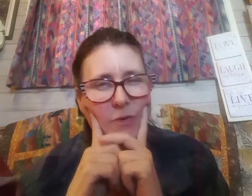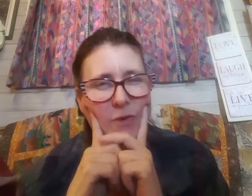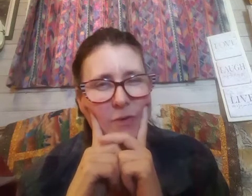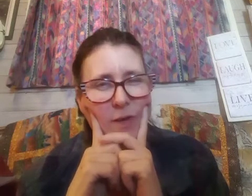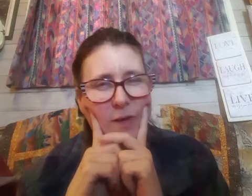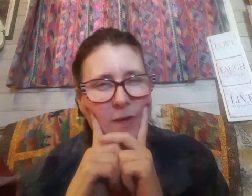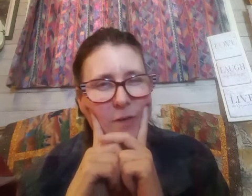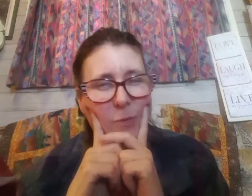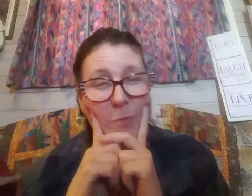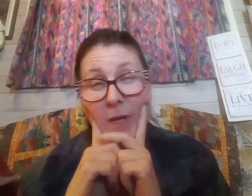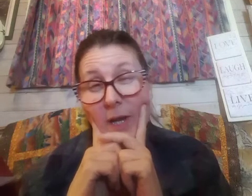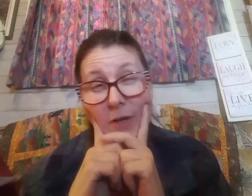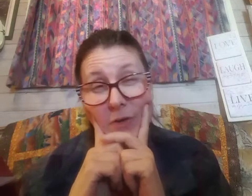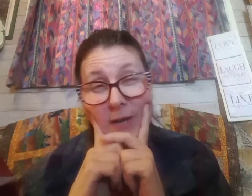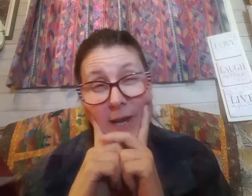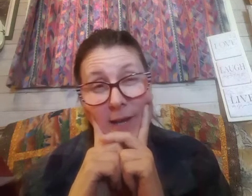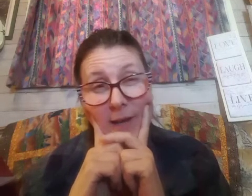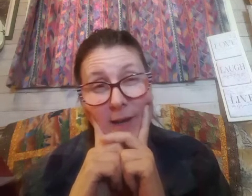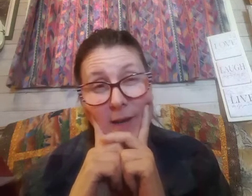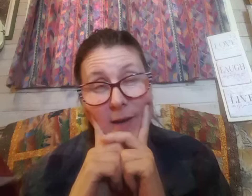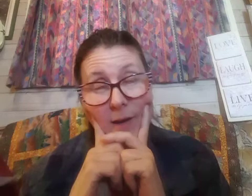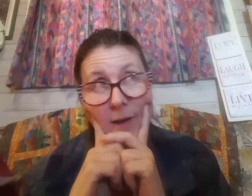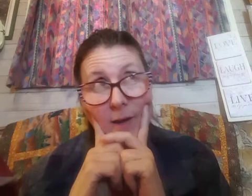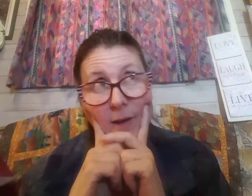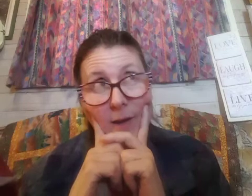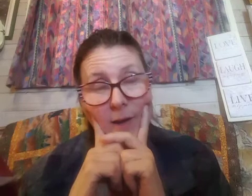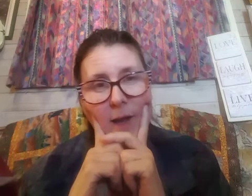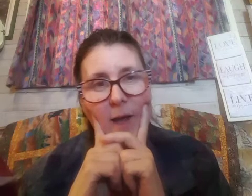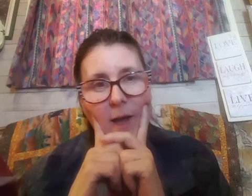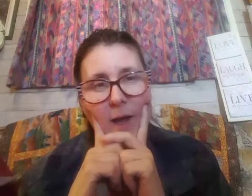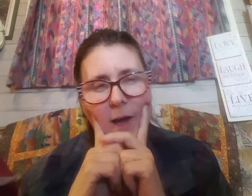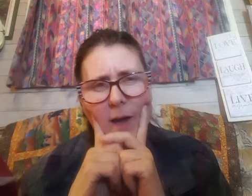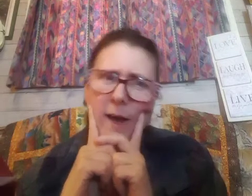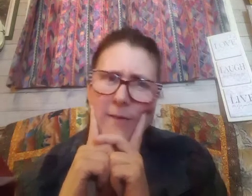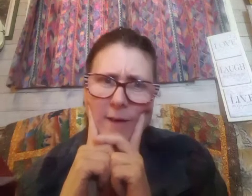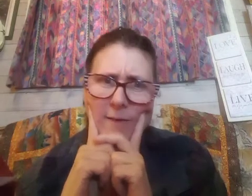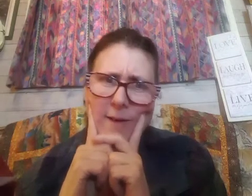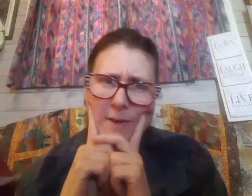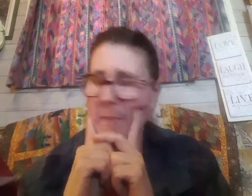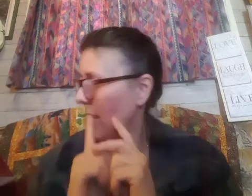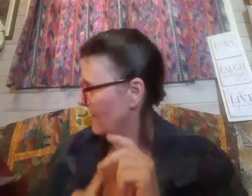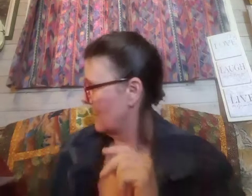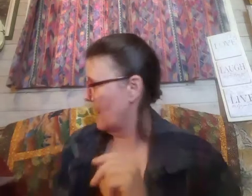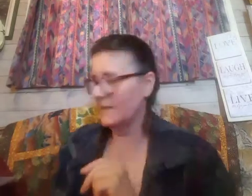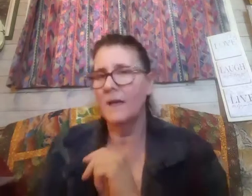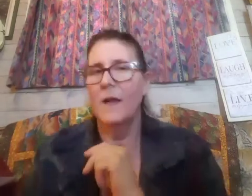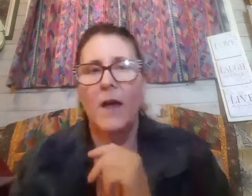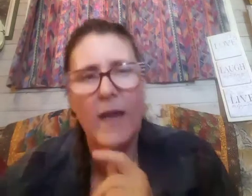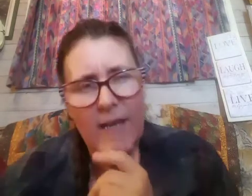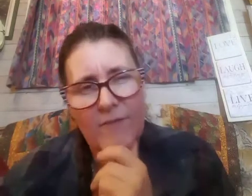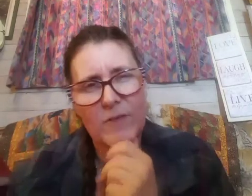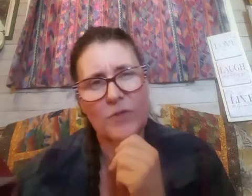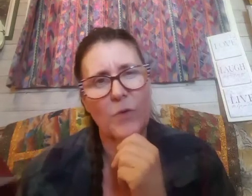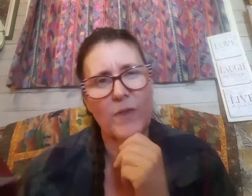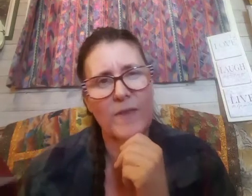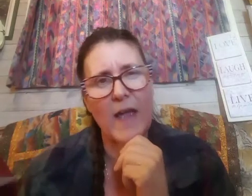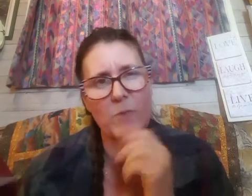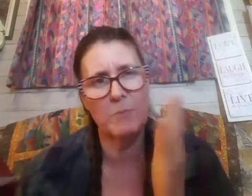360 would be 180 yeah i haven't even done the math on that i'd have to so then that would